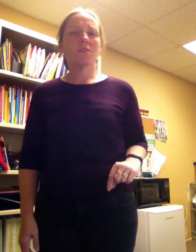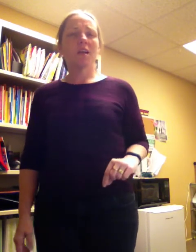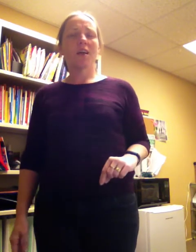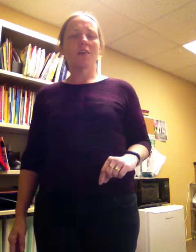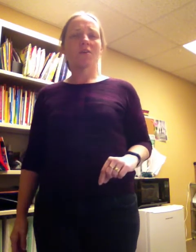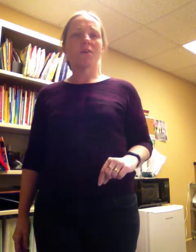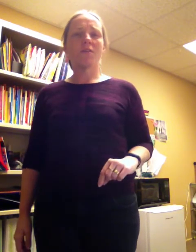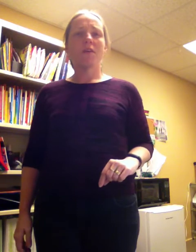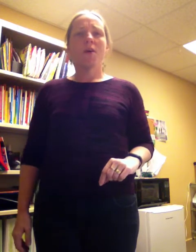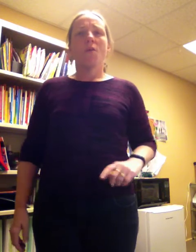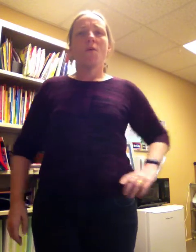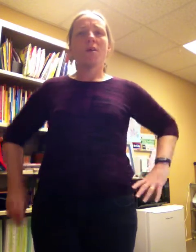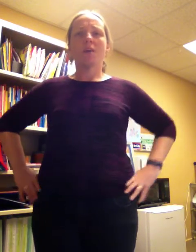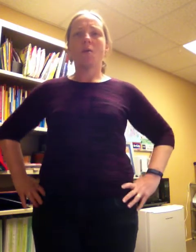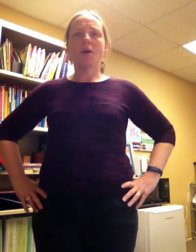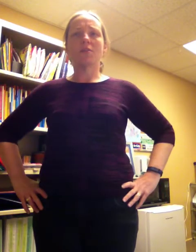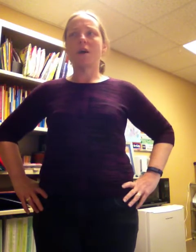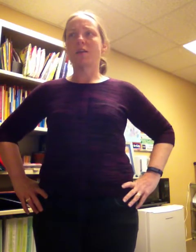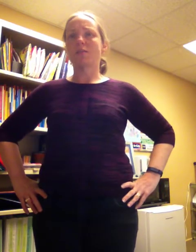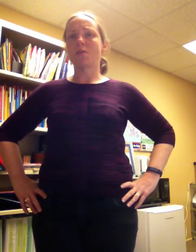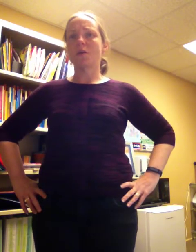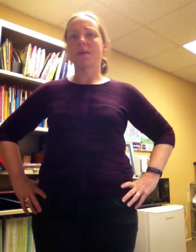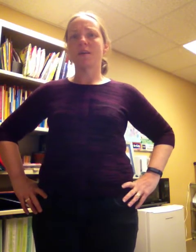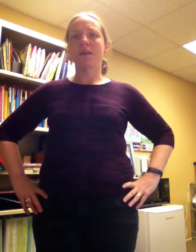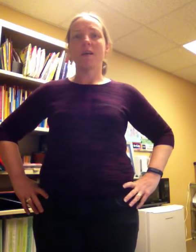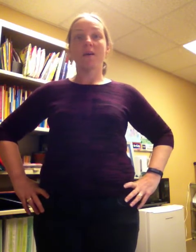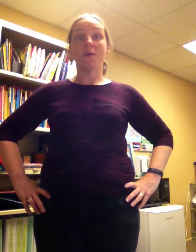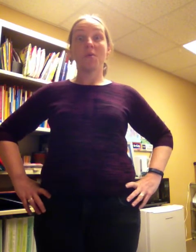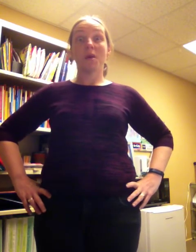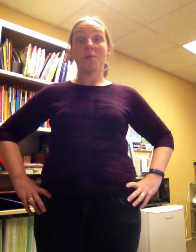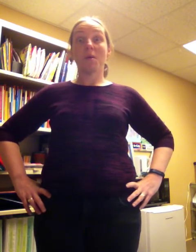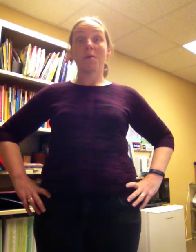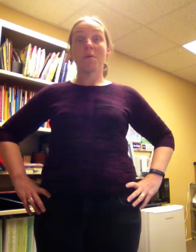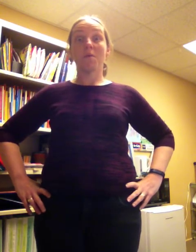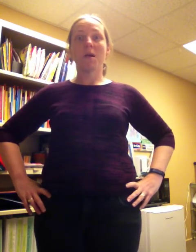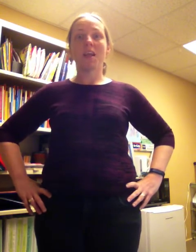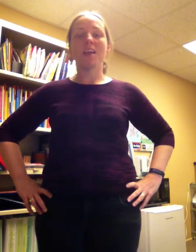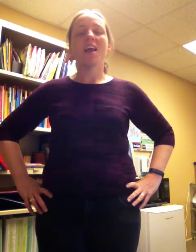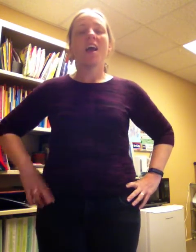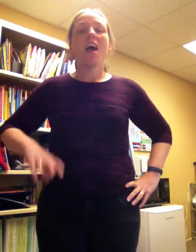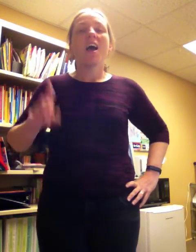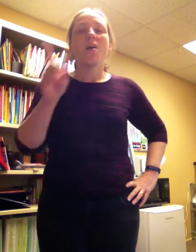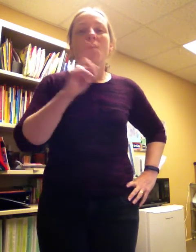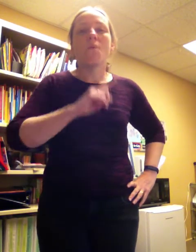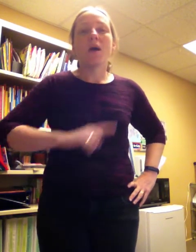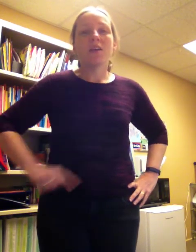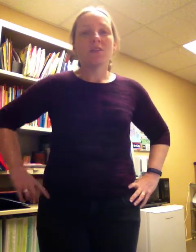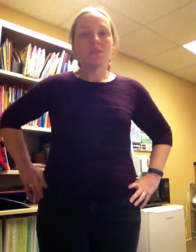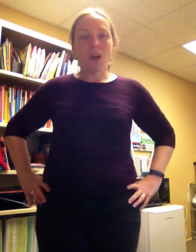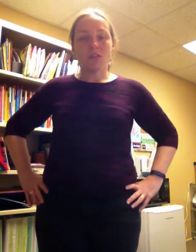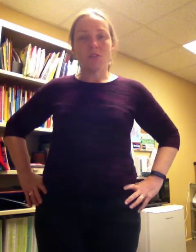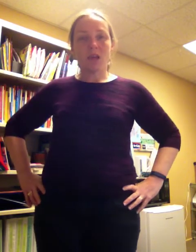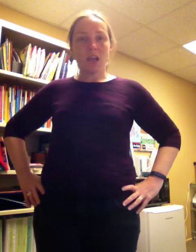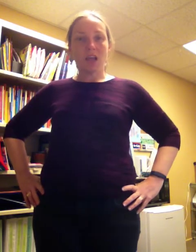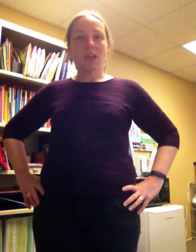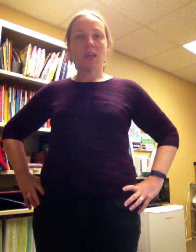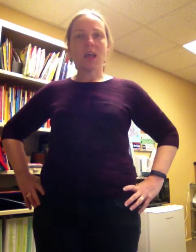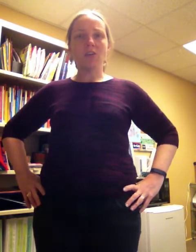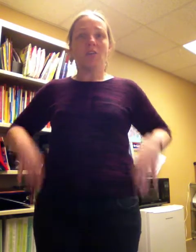start us off. Where's our one dinosaur? Oh, there we go. Are ready? One dinosaur in a cage, the